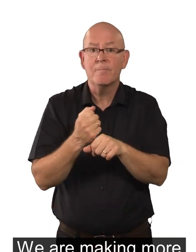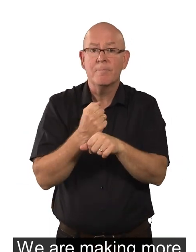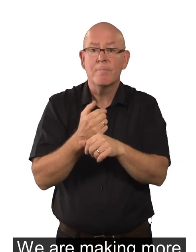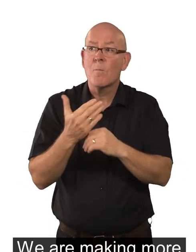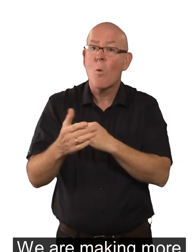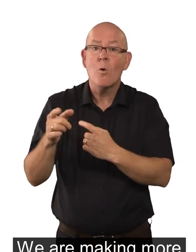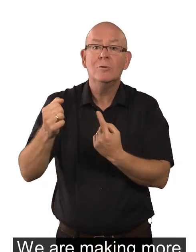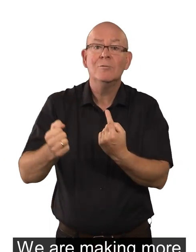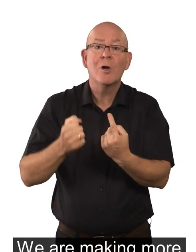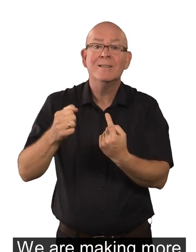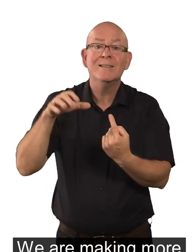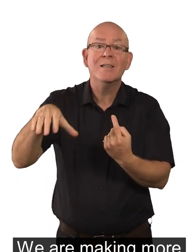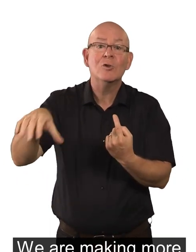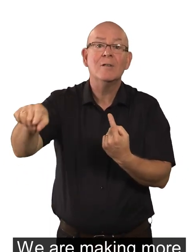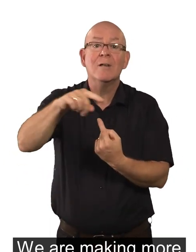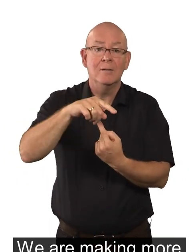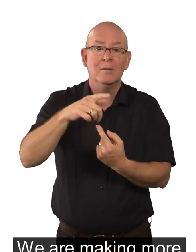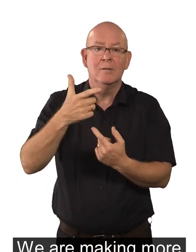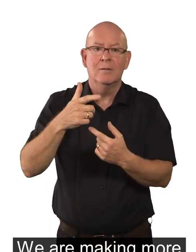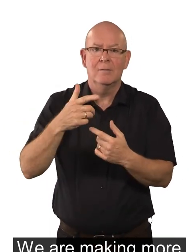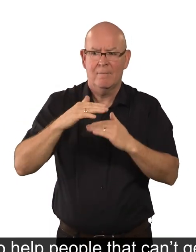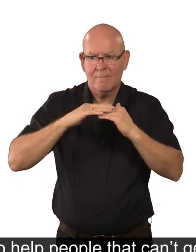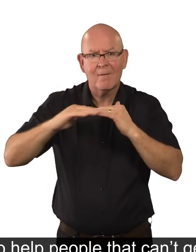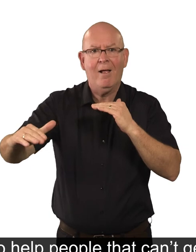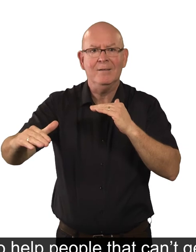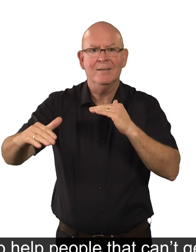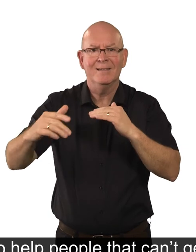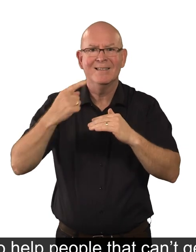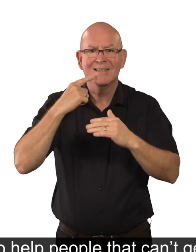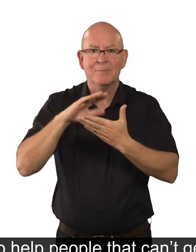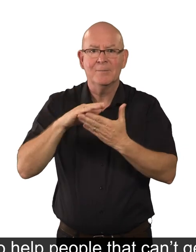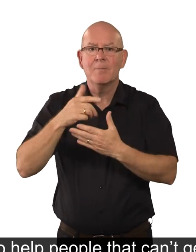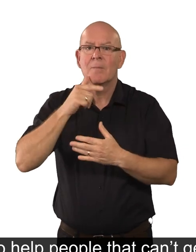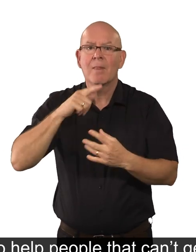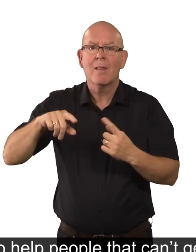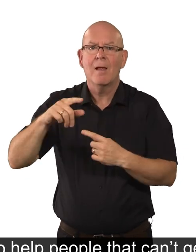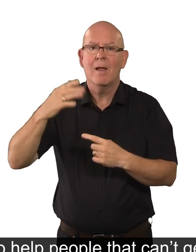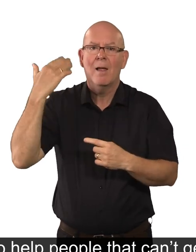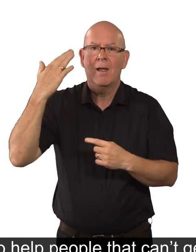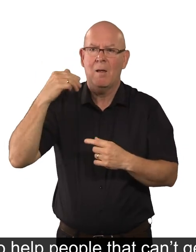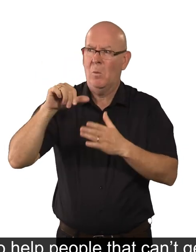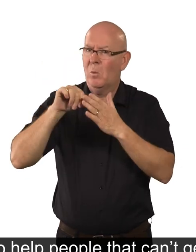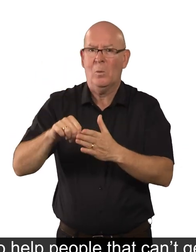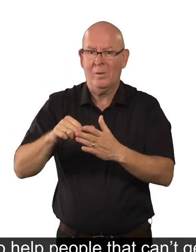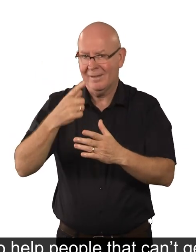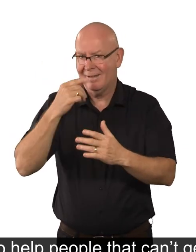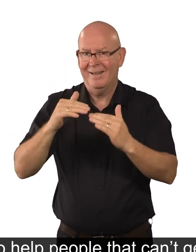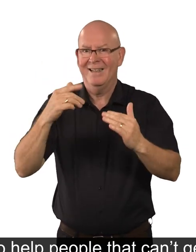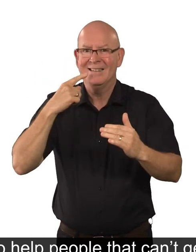We are making more train stations step-free, to help people that can't get around as easily as other